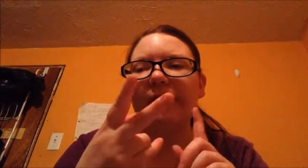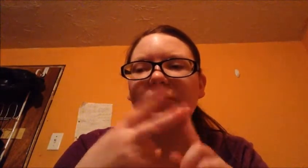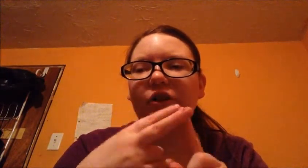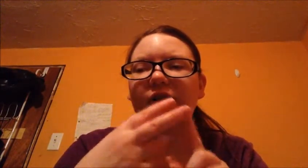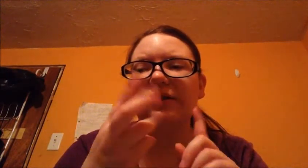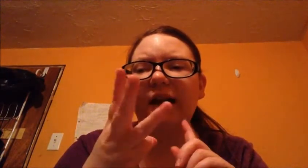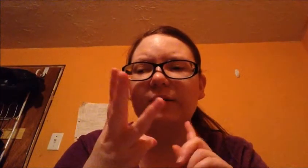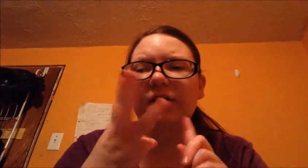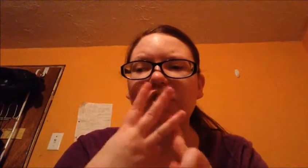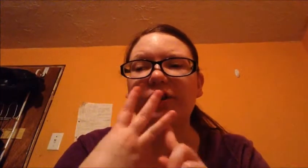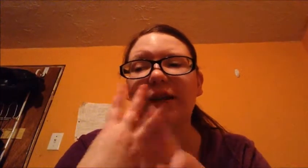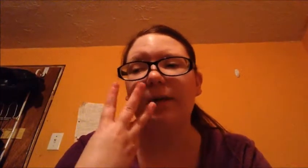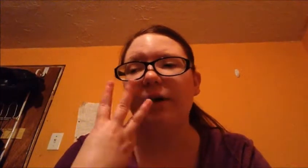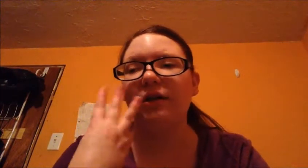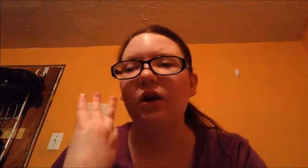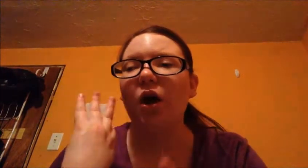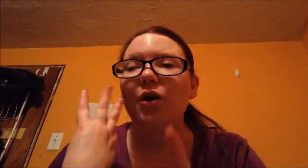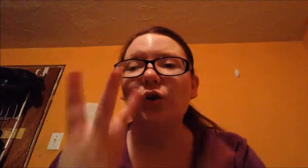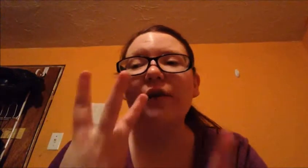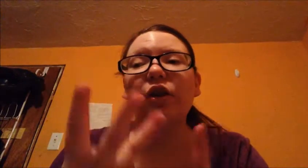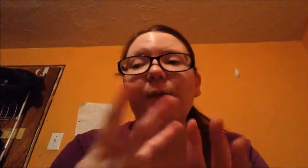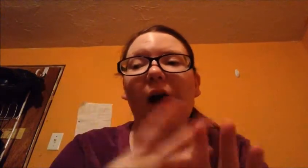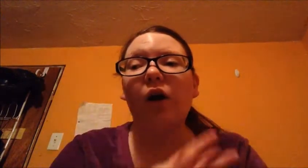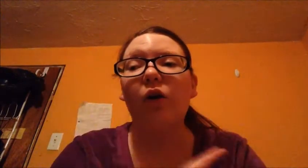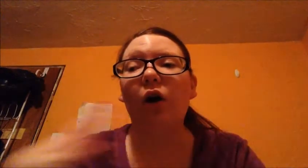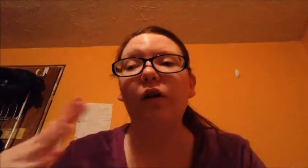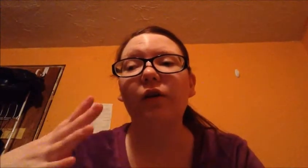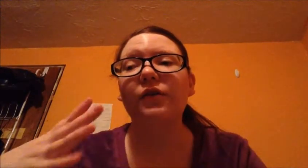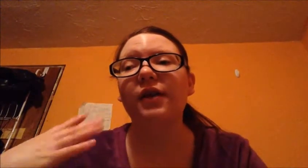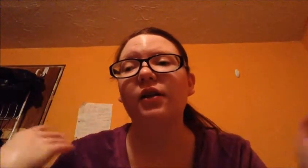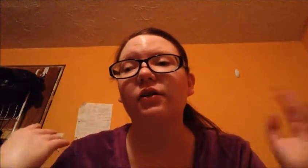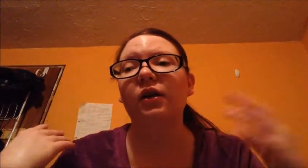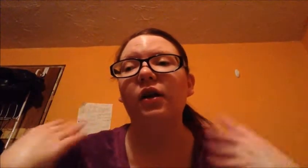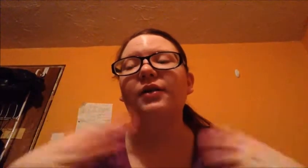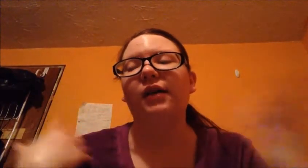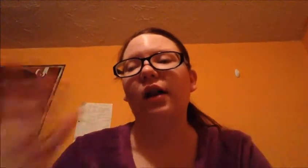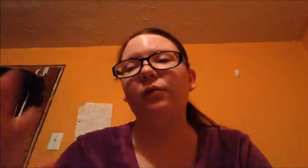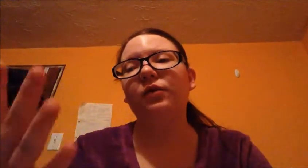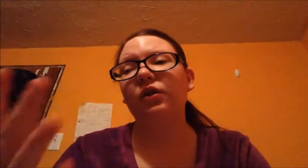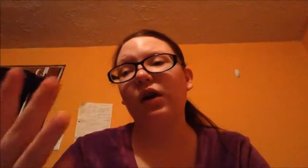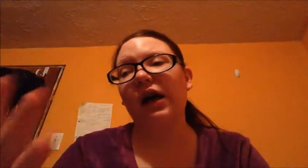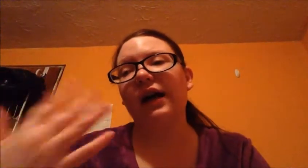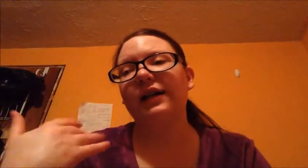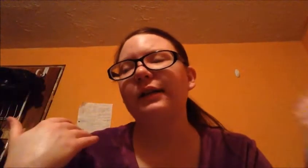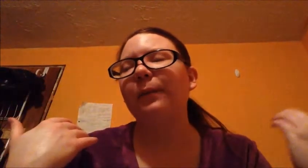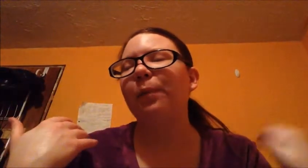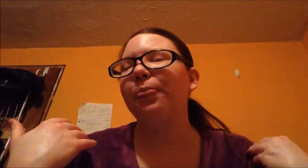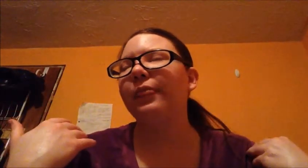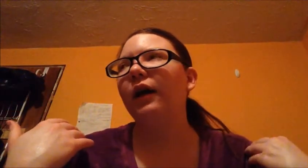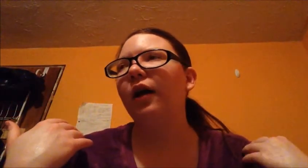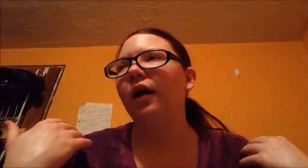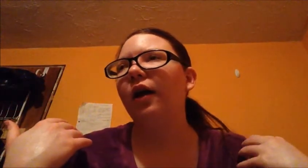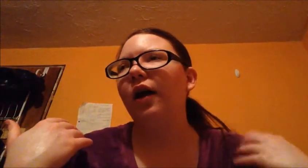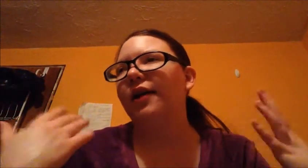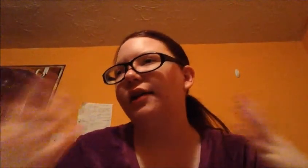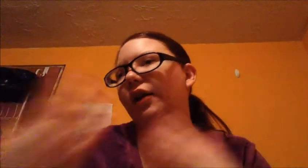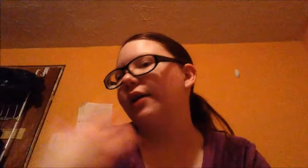messages, text messages, and emails. So, have to look back on all of those things. Tell them to you guys. And tell you guys